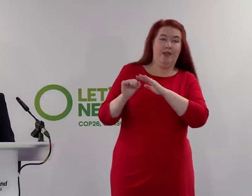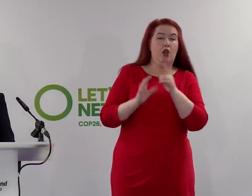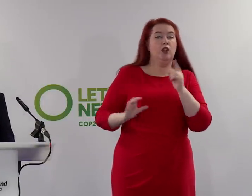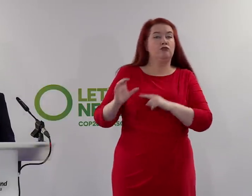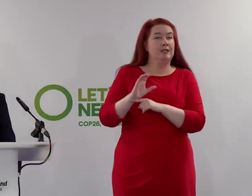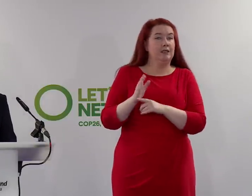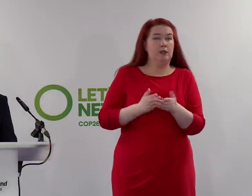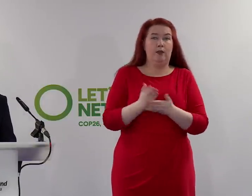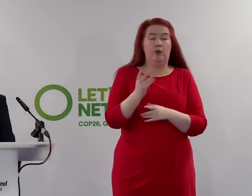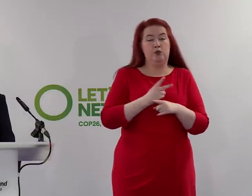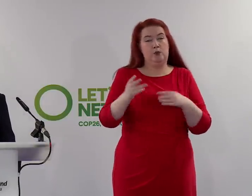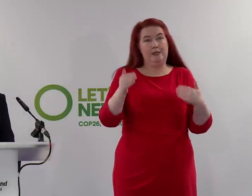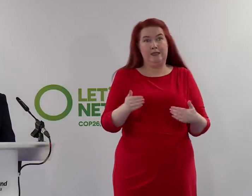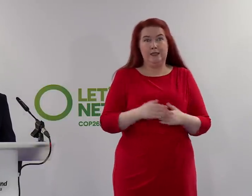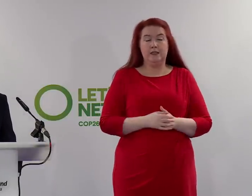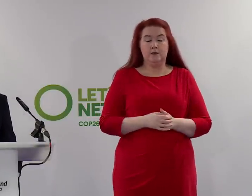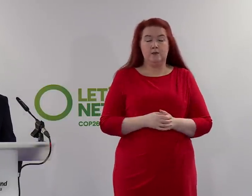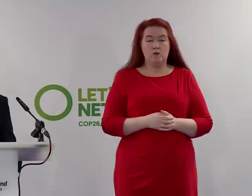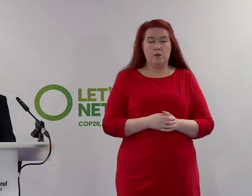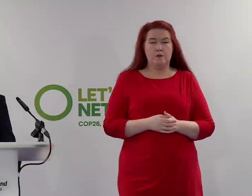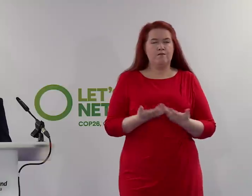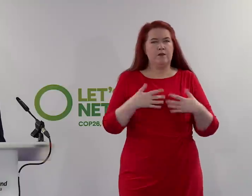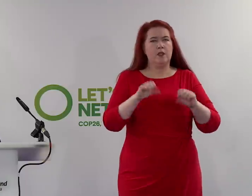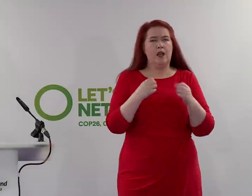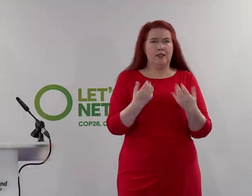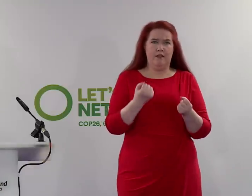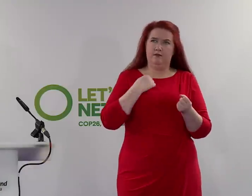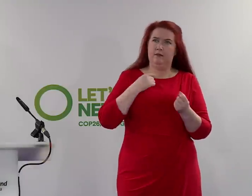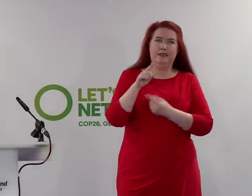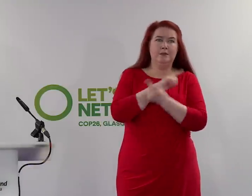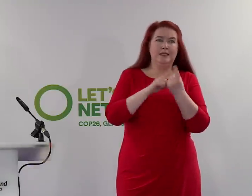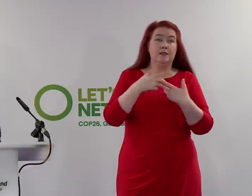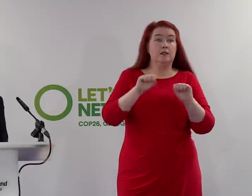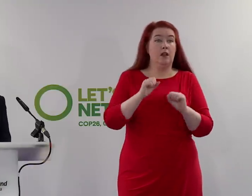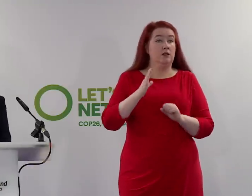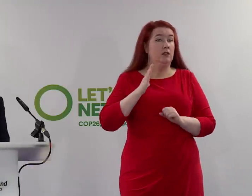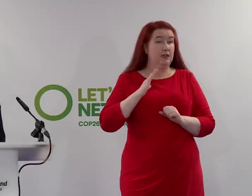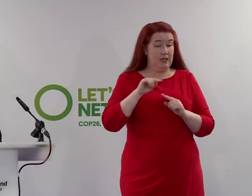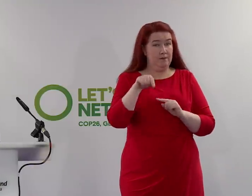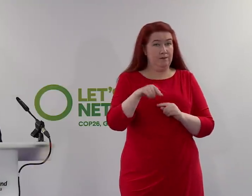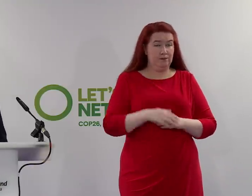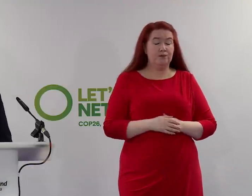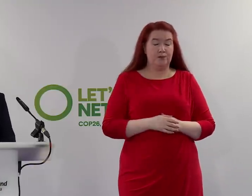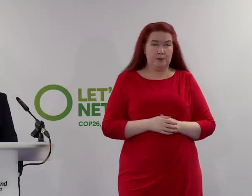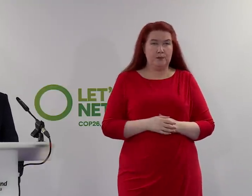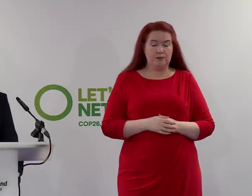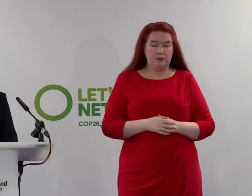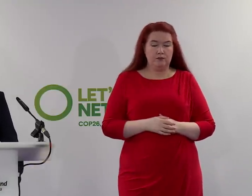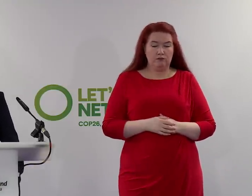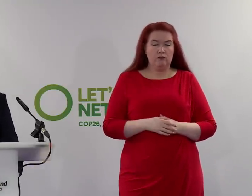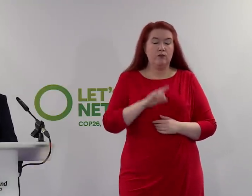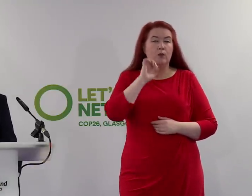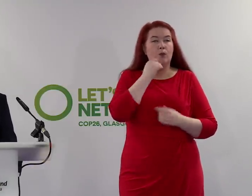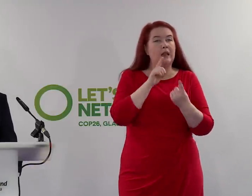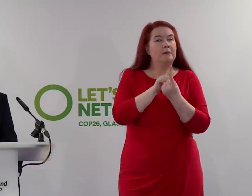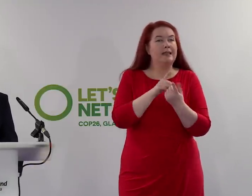they are here. will start to have my first bilateral meetings on Sunday, actually. And we'll meet with not